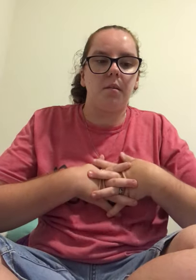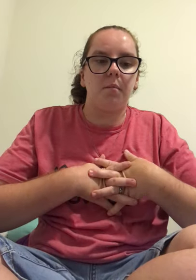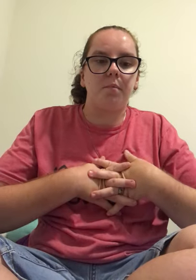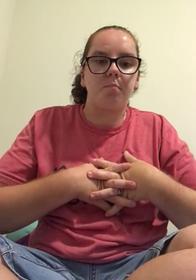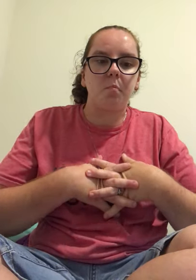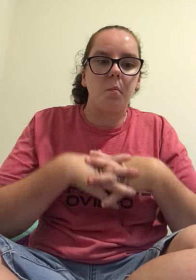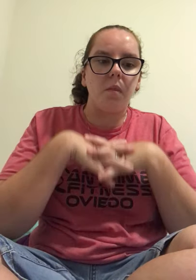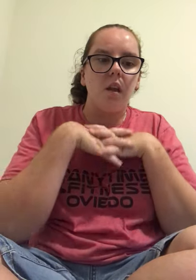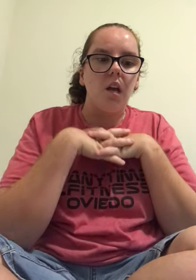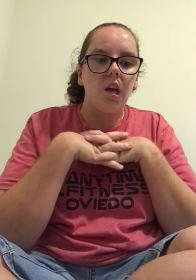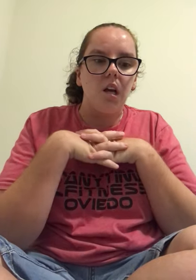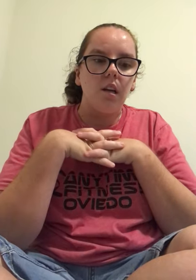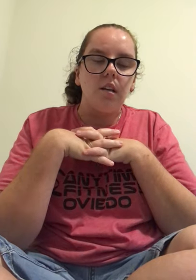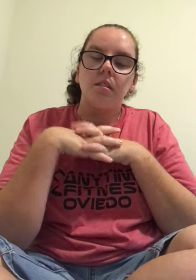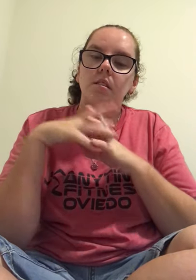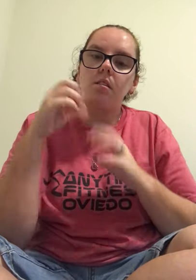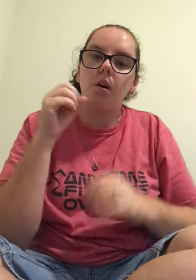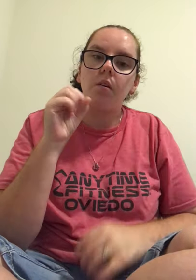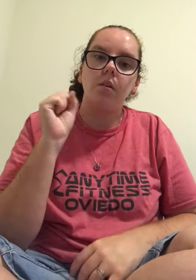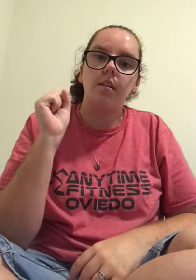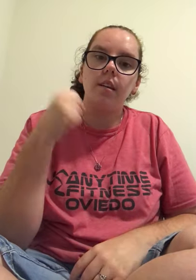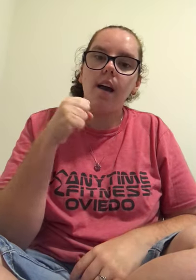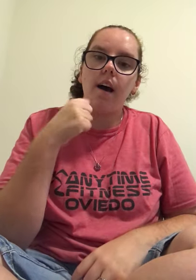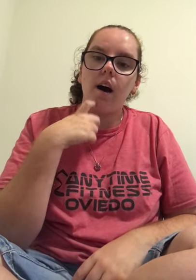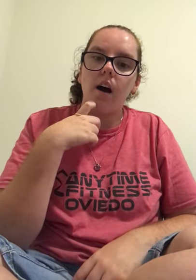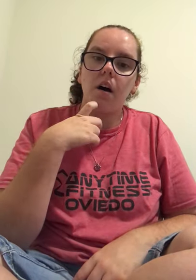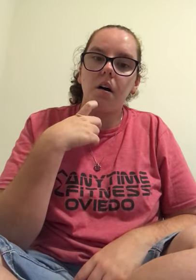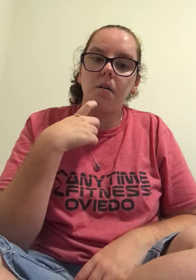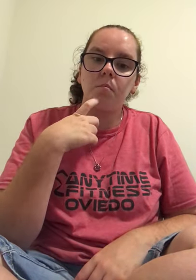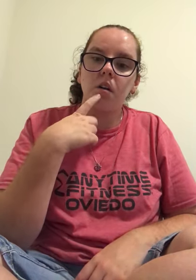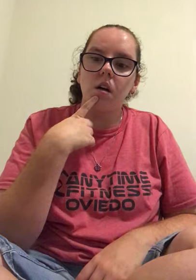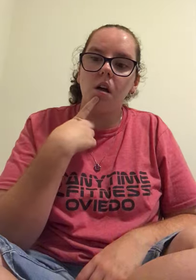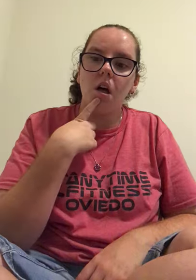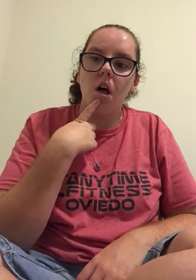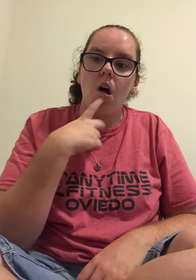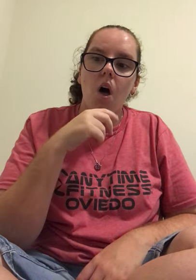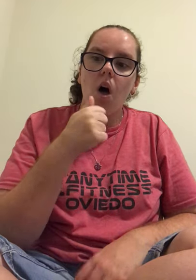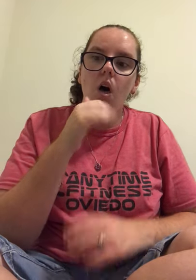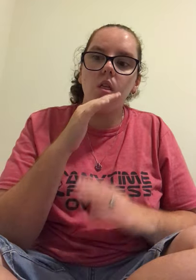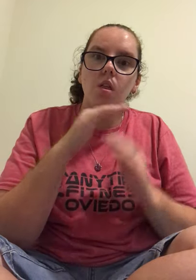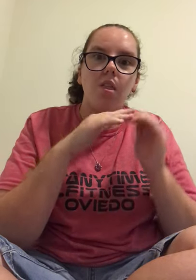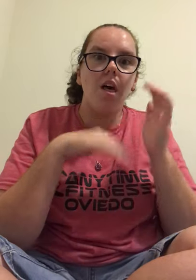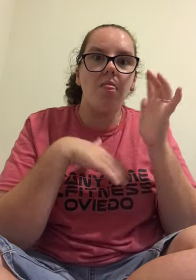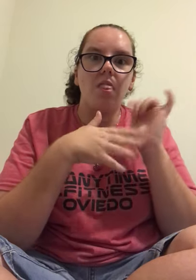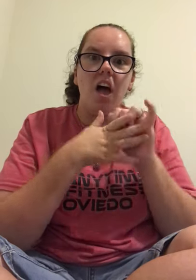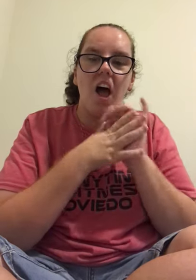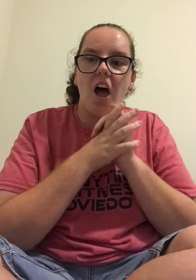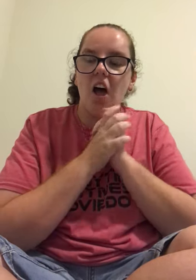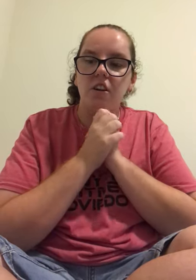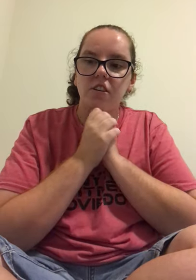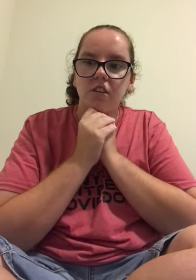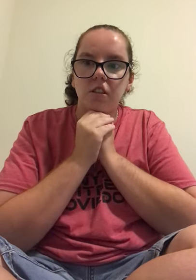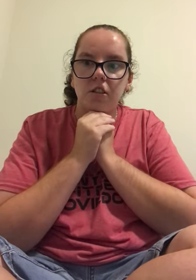so yeah um other than that um